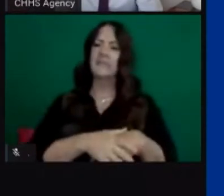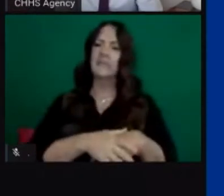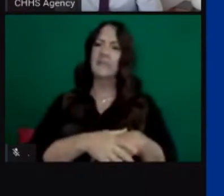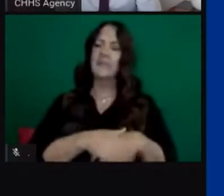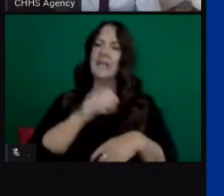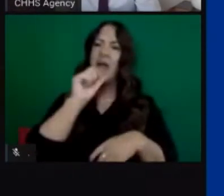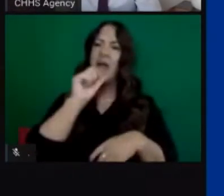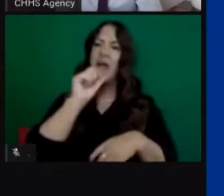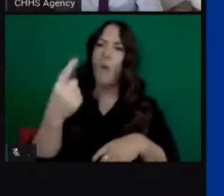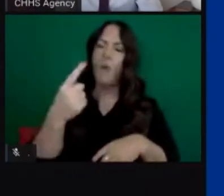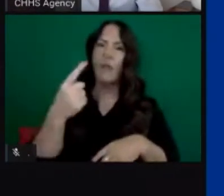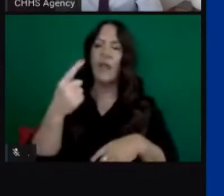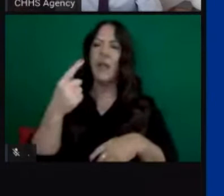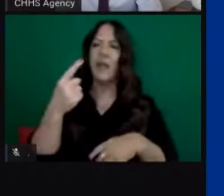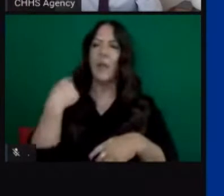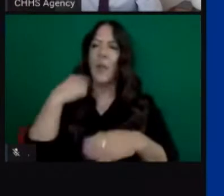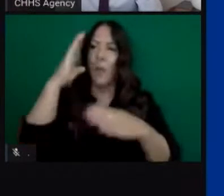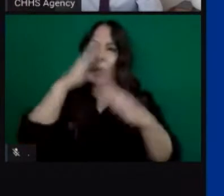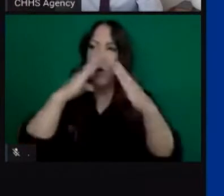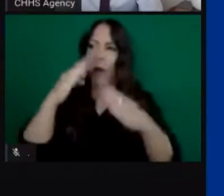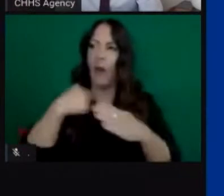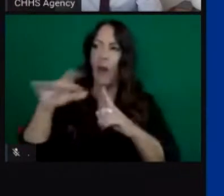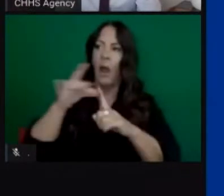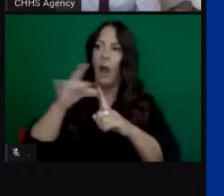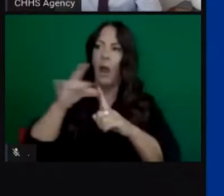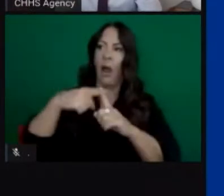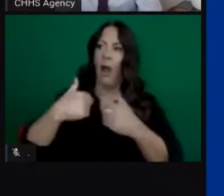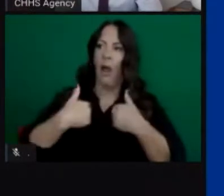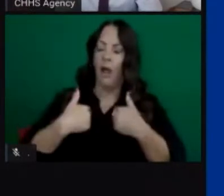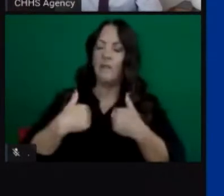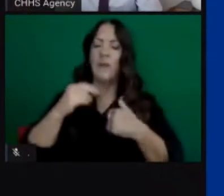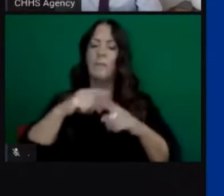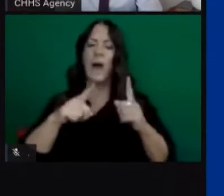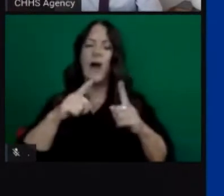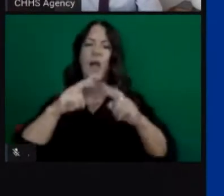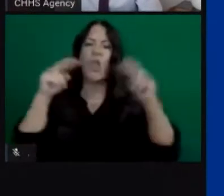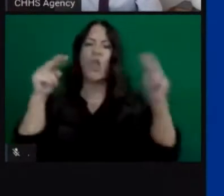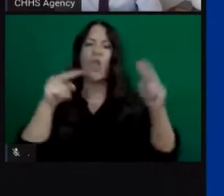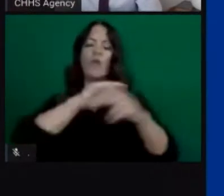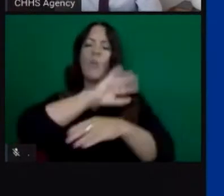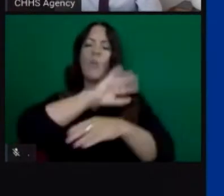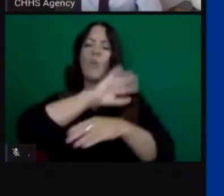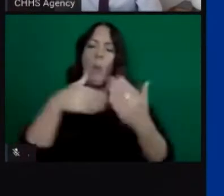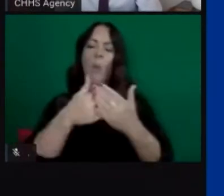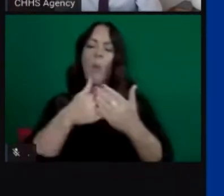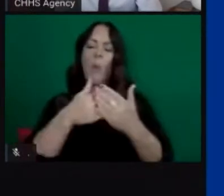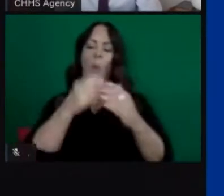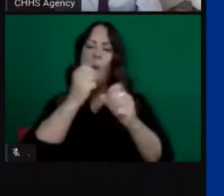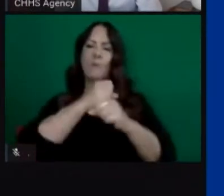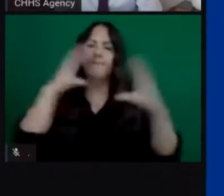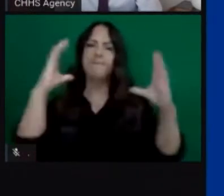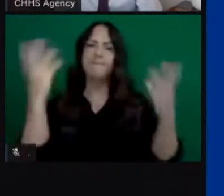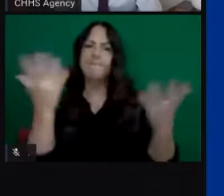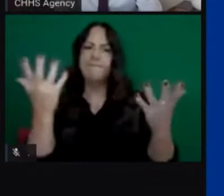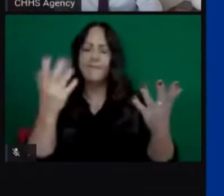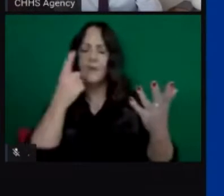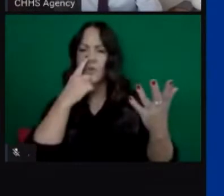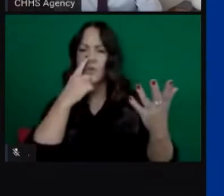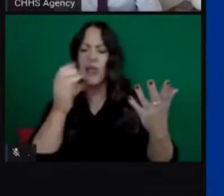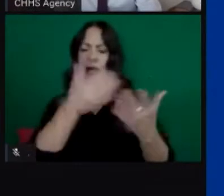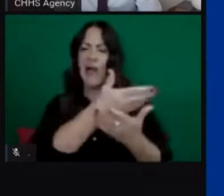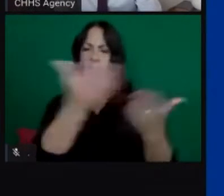infected so coming all of these things together looking at those disparate impacts and we know that